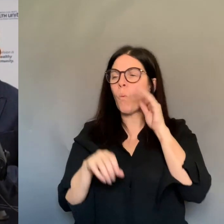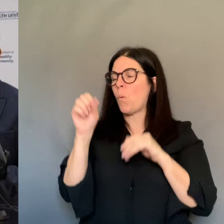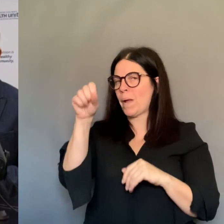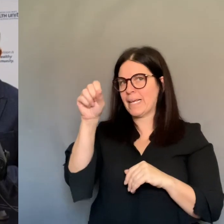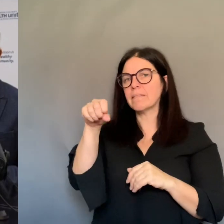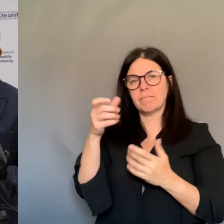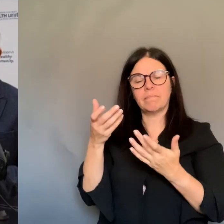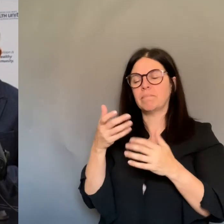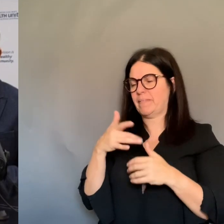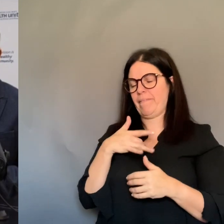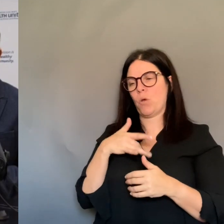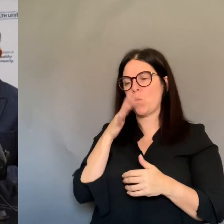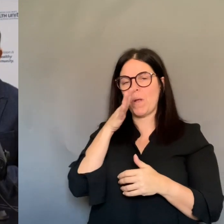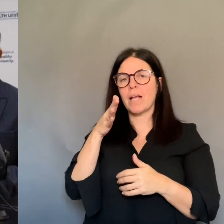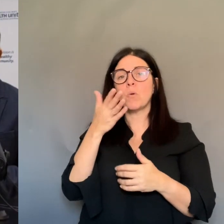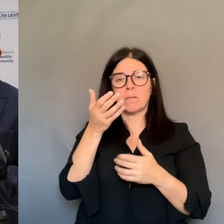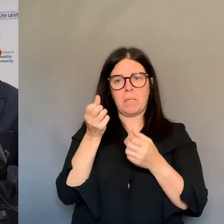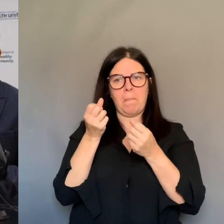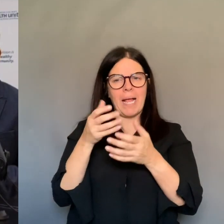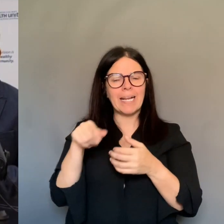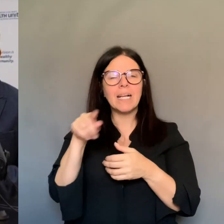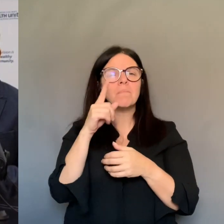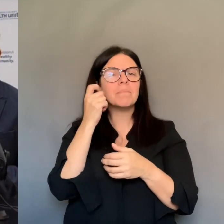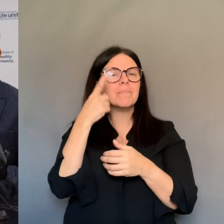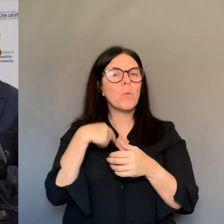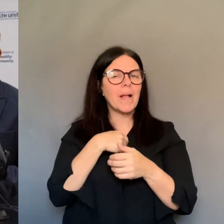Any questions from Windsorite?